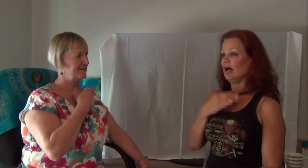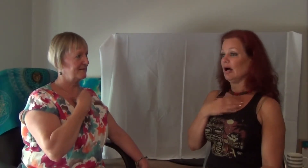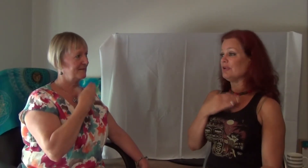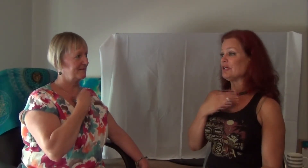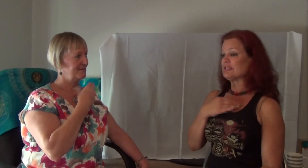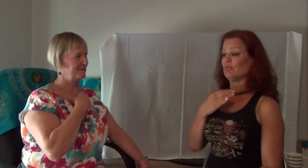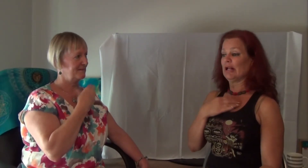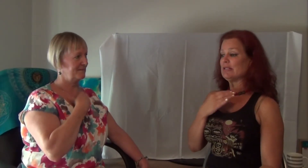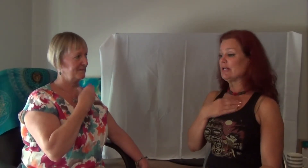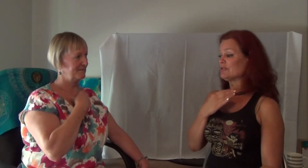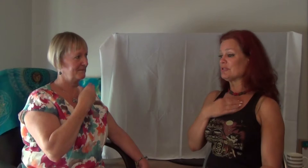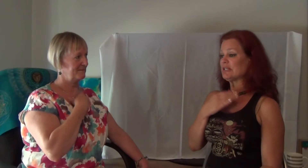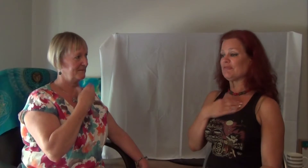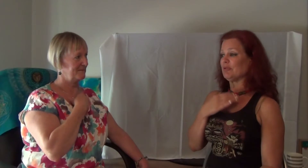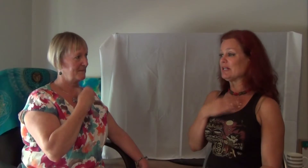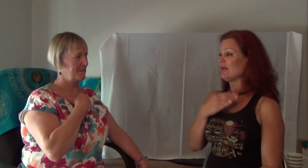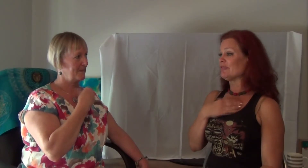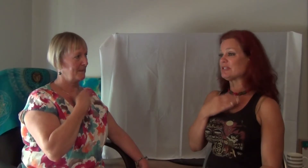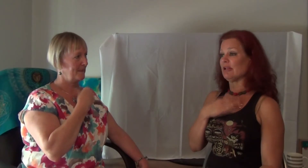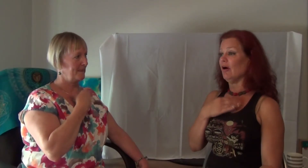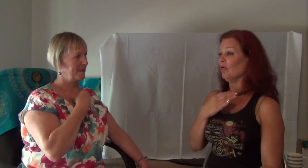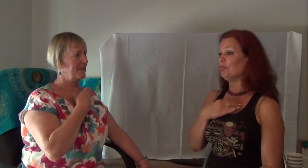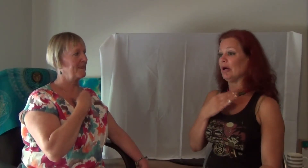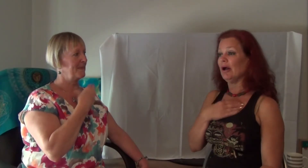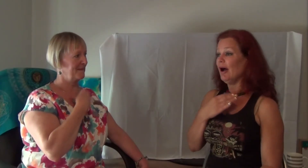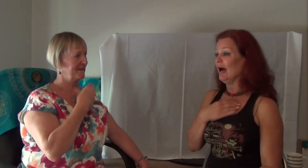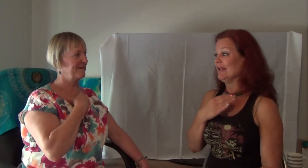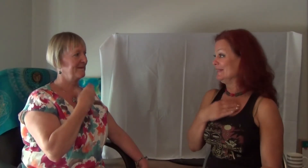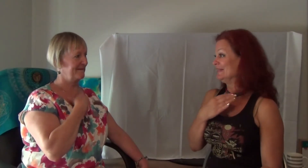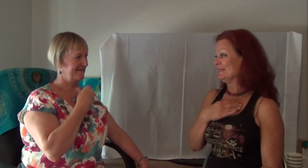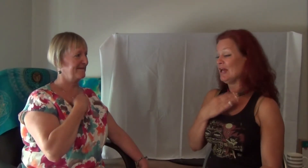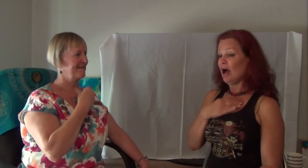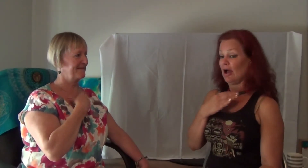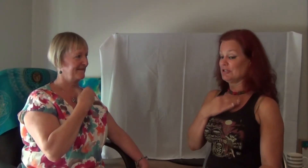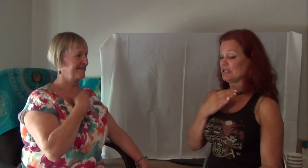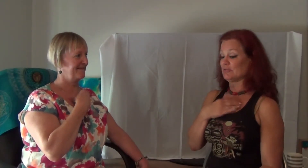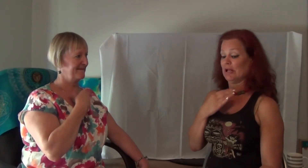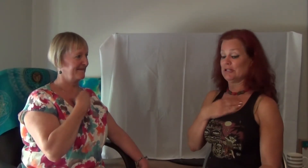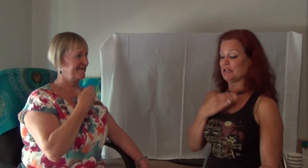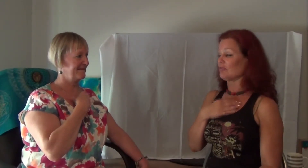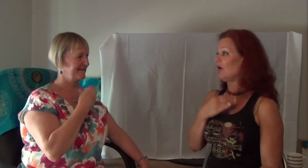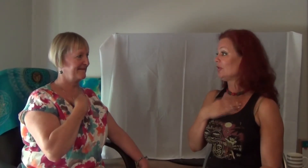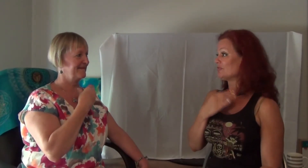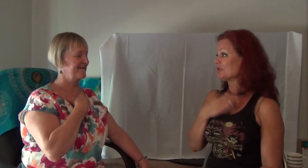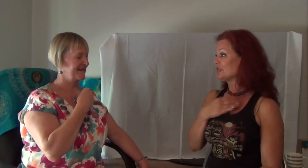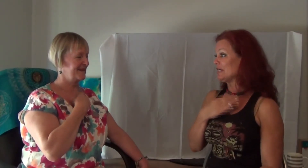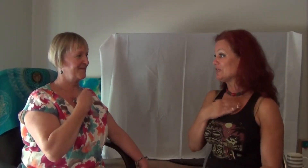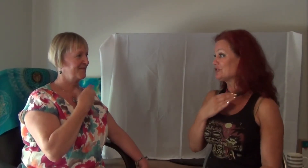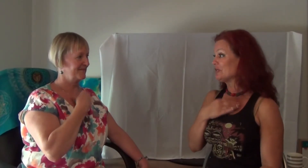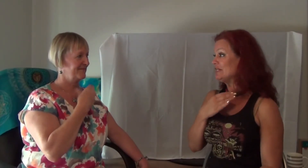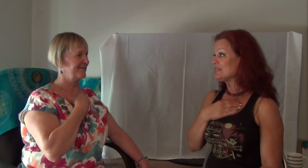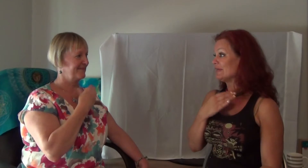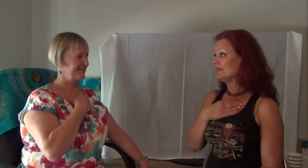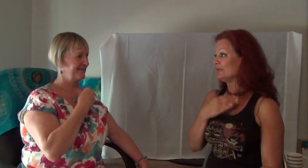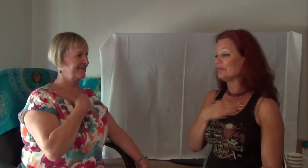I just wanted to get to a safe place on the slope. I just wanted to crawl over to the dead trees. I knew